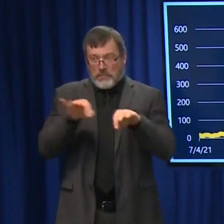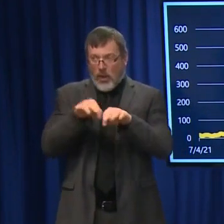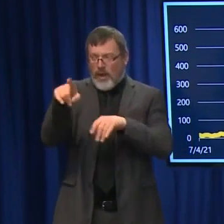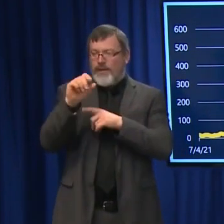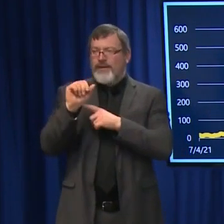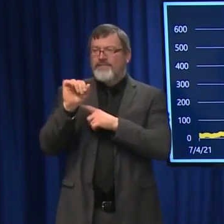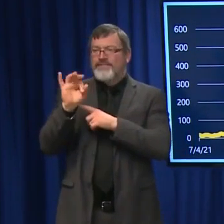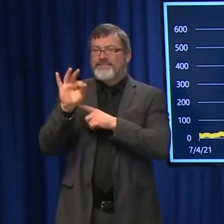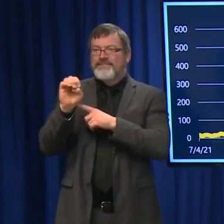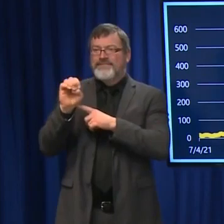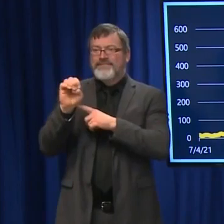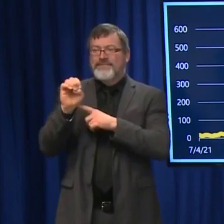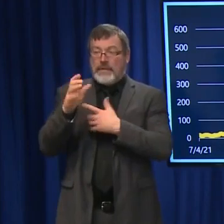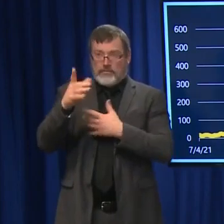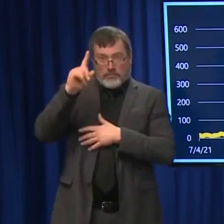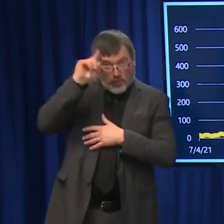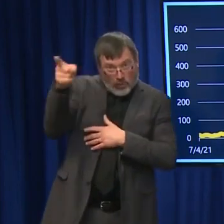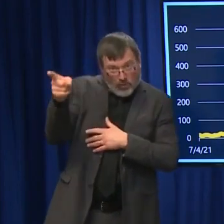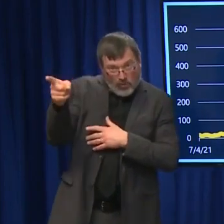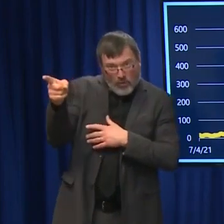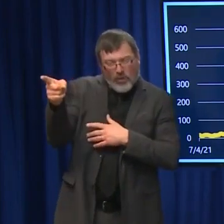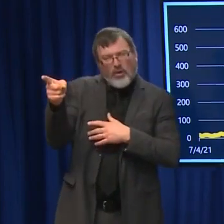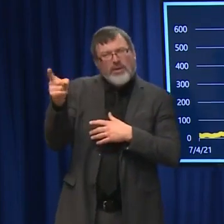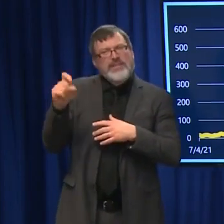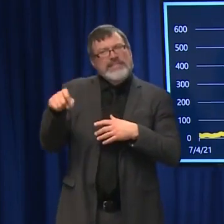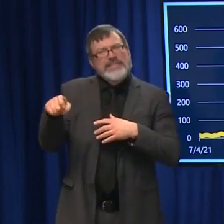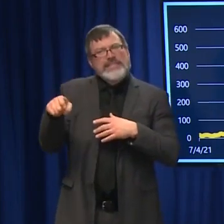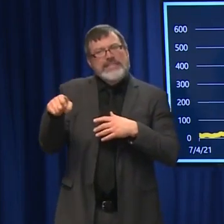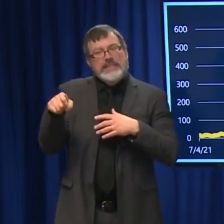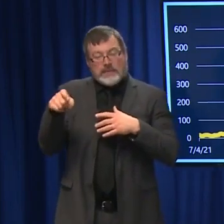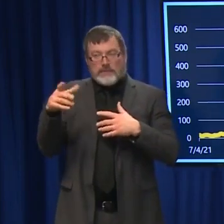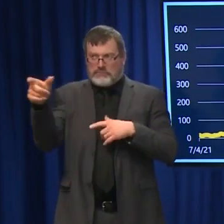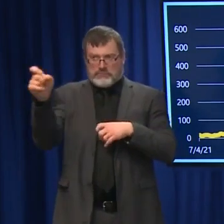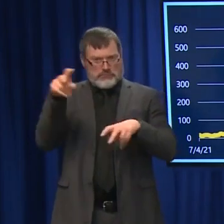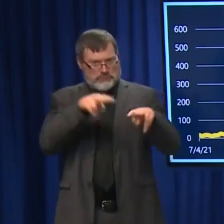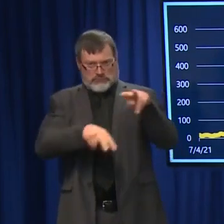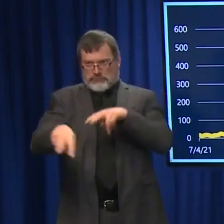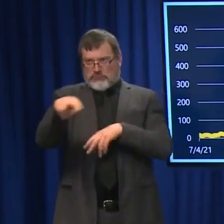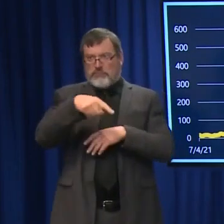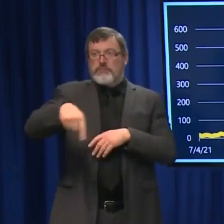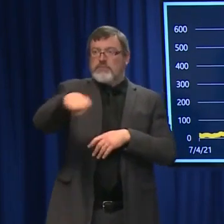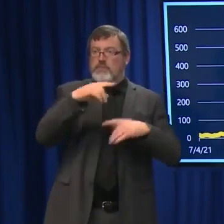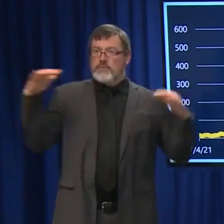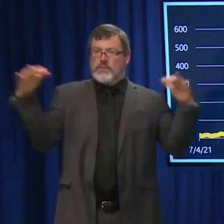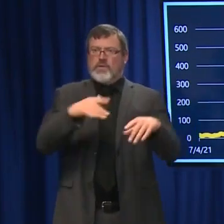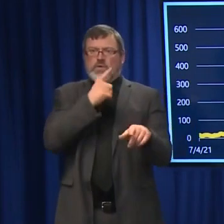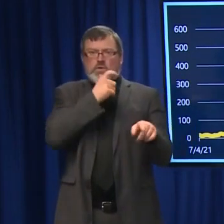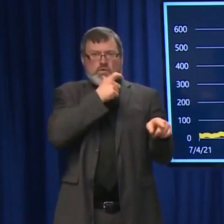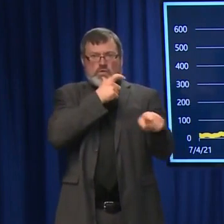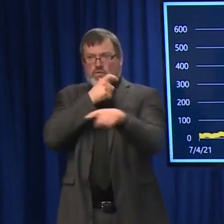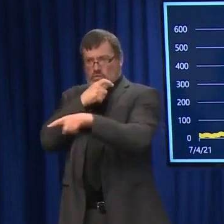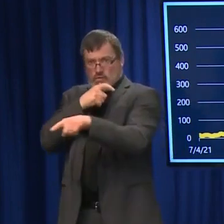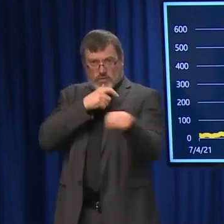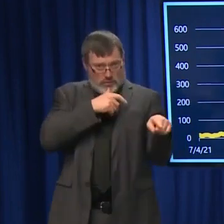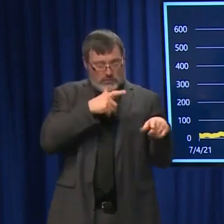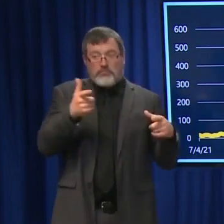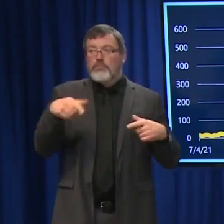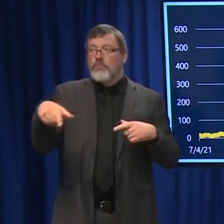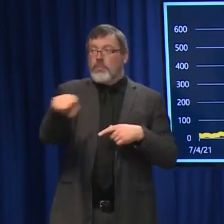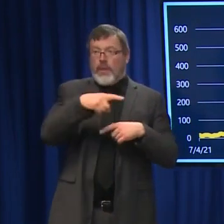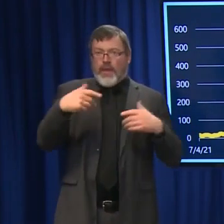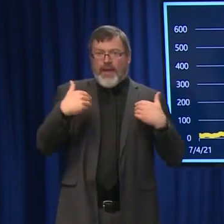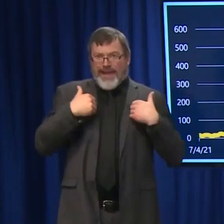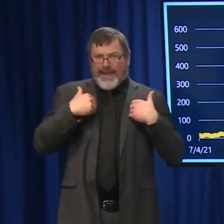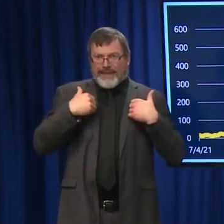Have an understanding of who you might be with and some of the susceptibilities or underlying conditions of family members and friends that you may be gathering with or